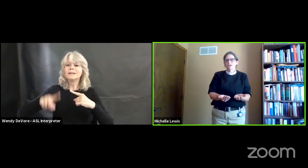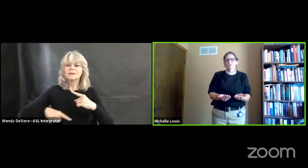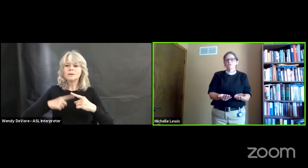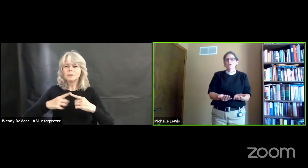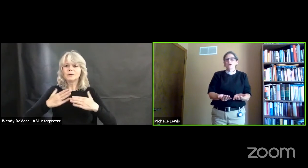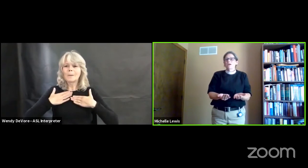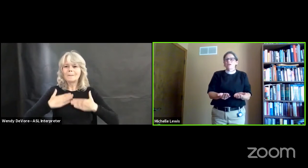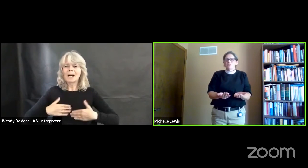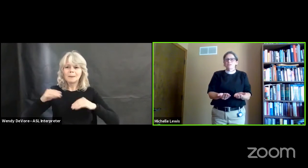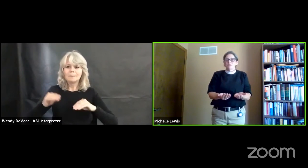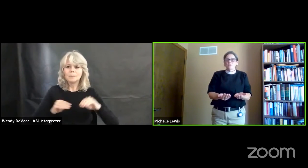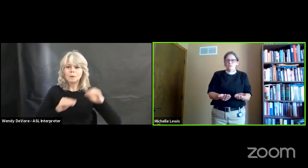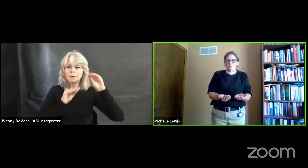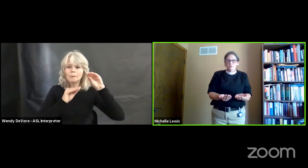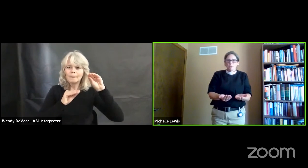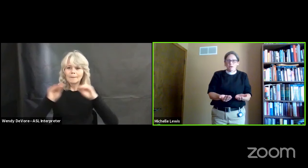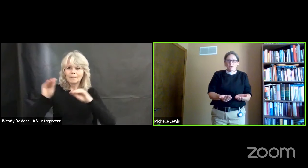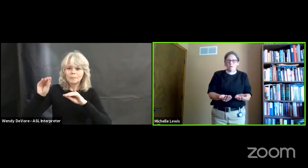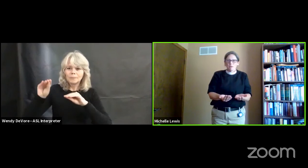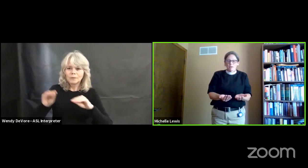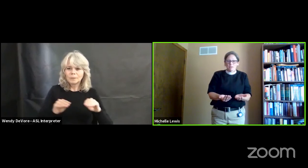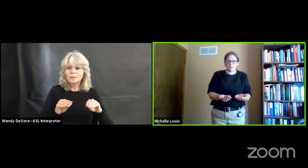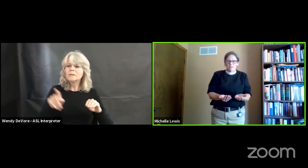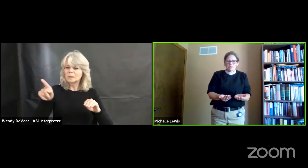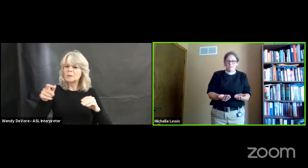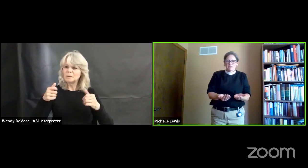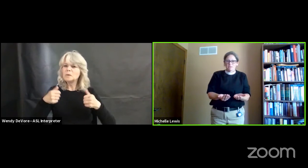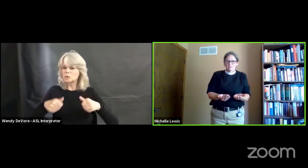you to do the prayer with us to